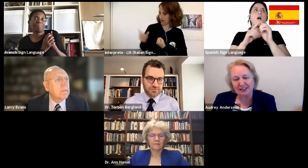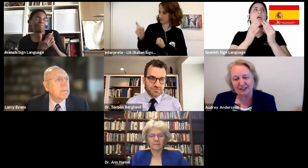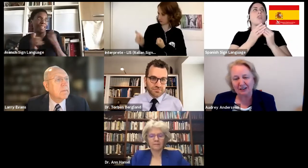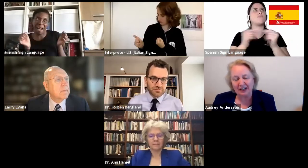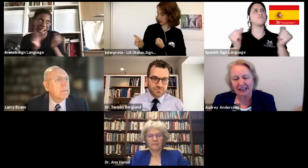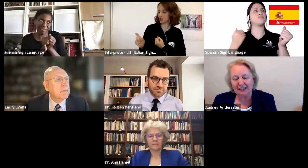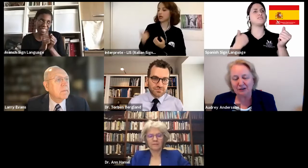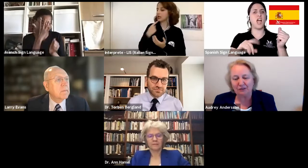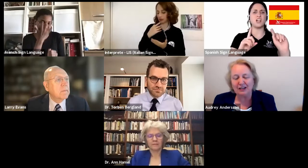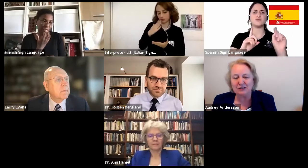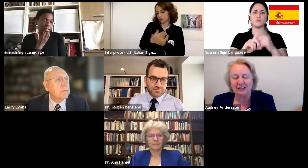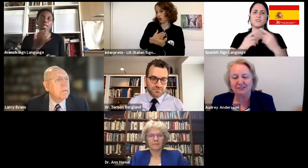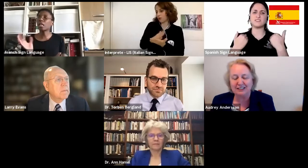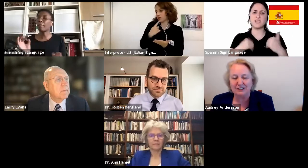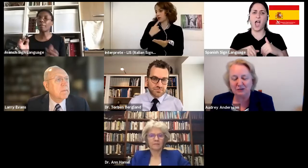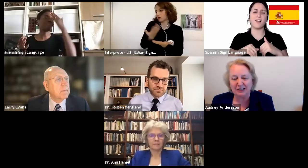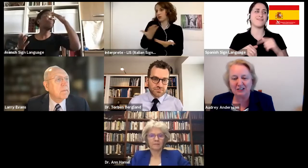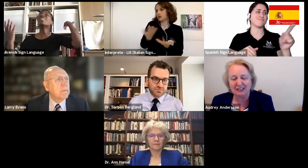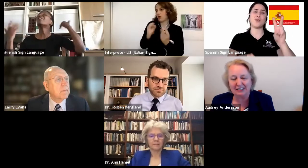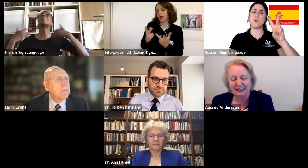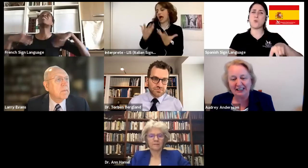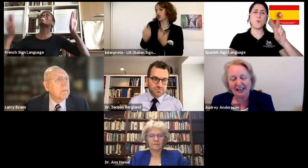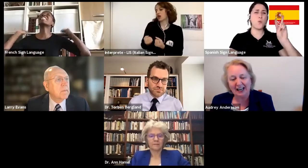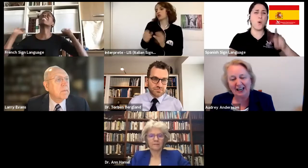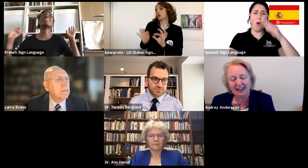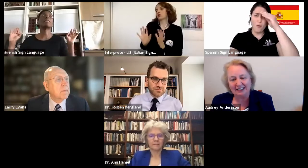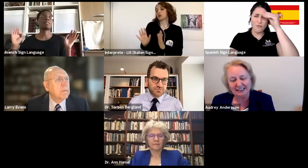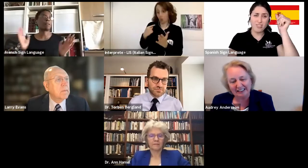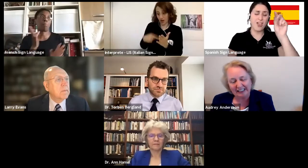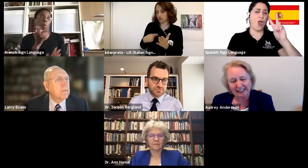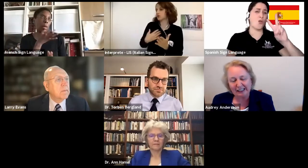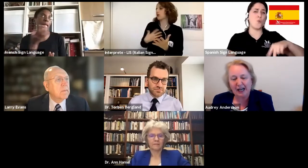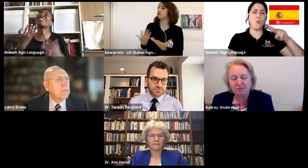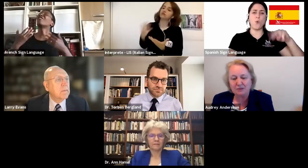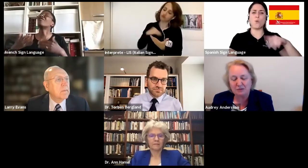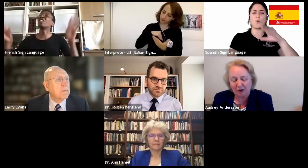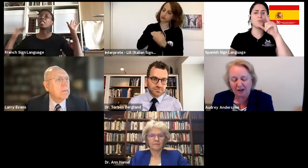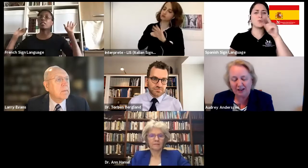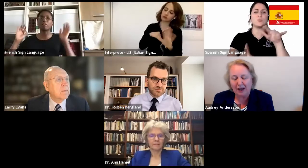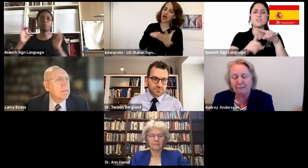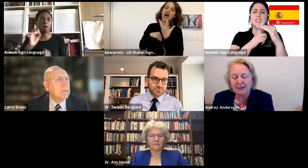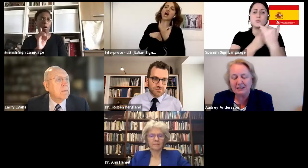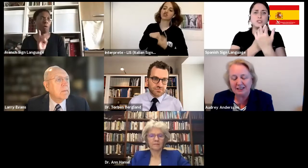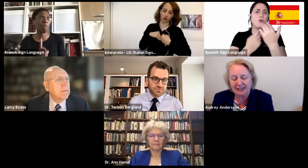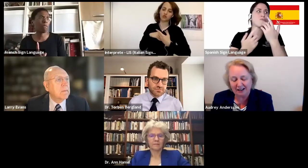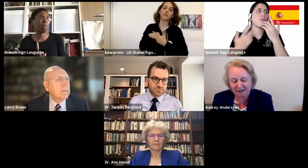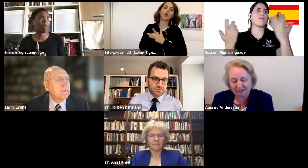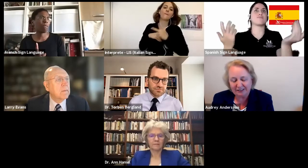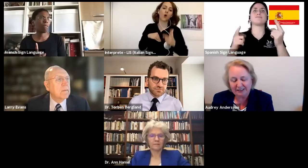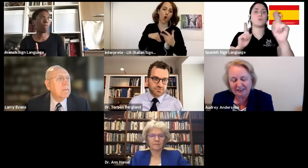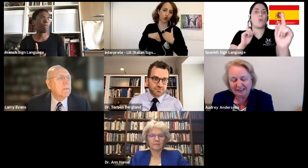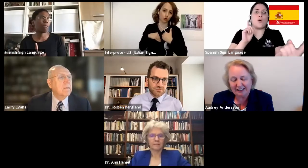you find yourself in a situation. And it happens immediately